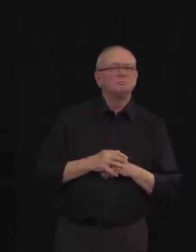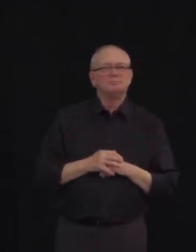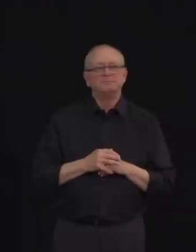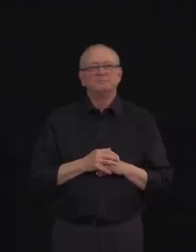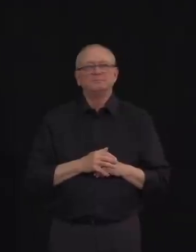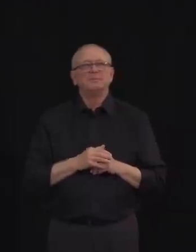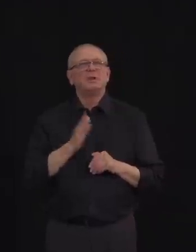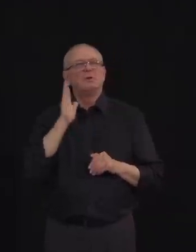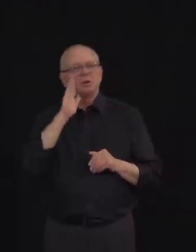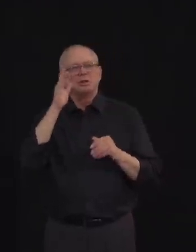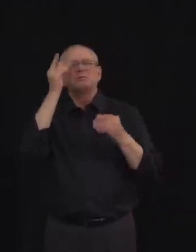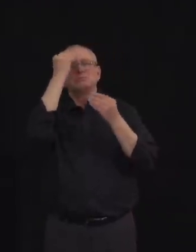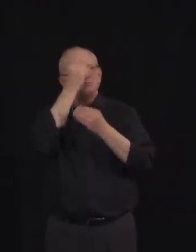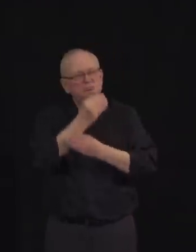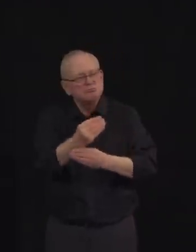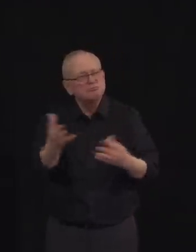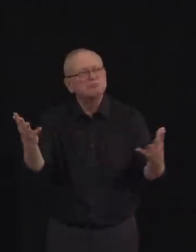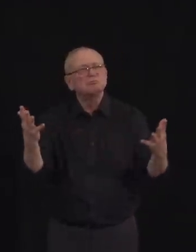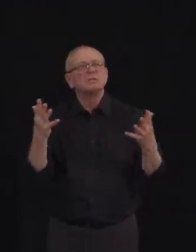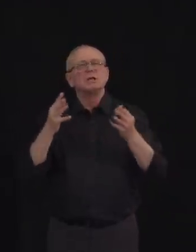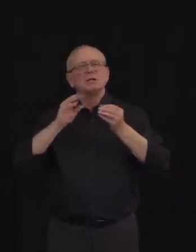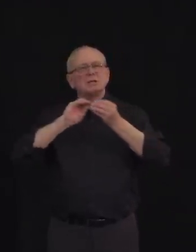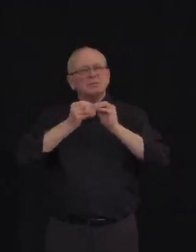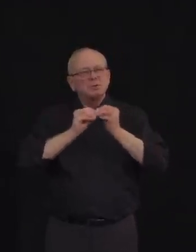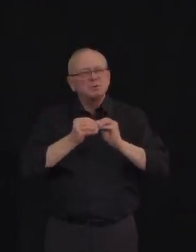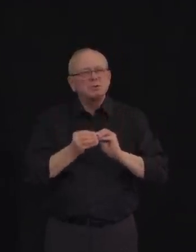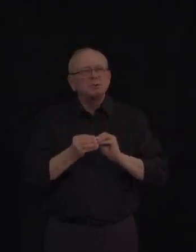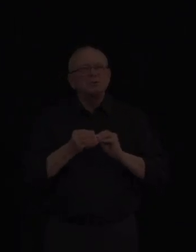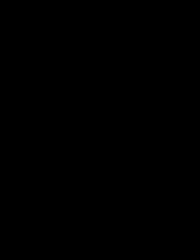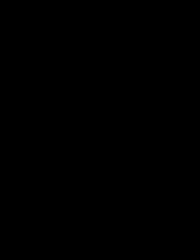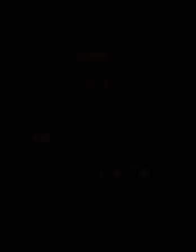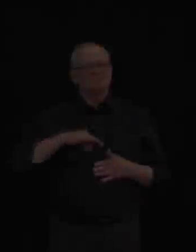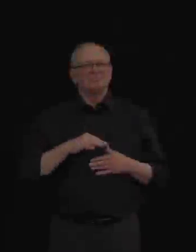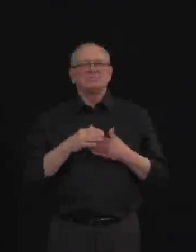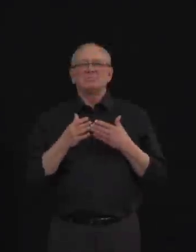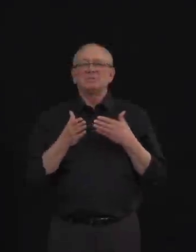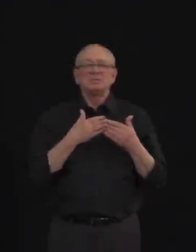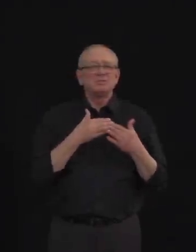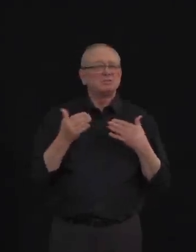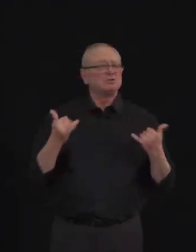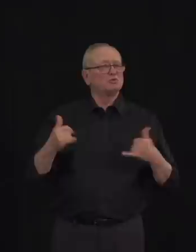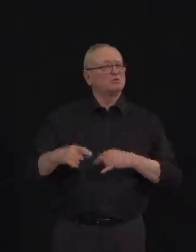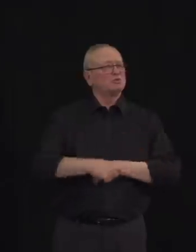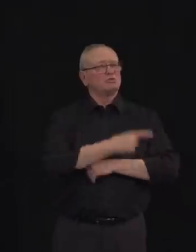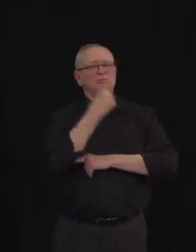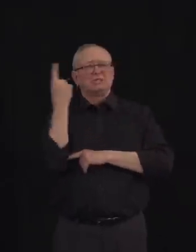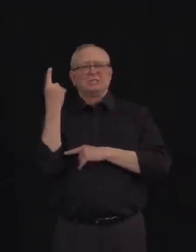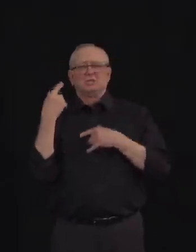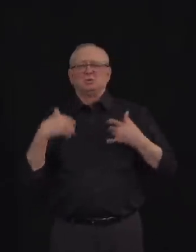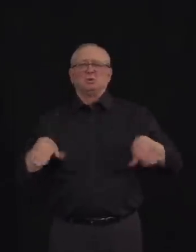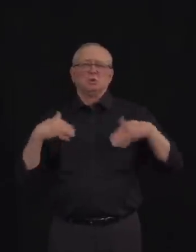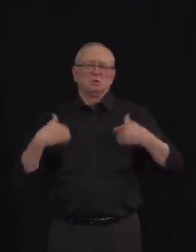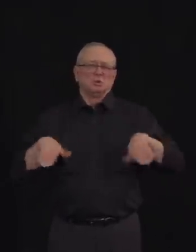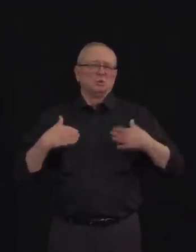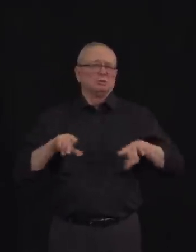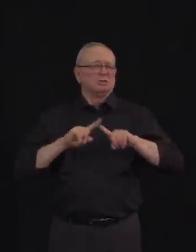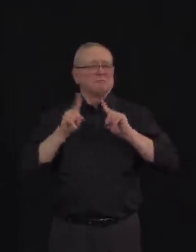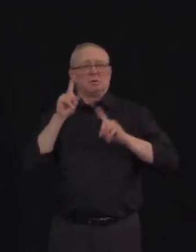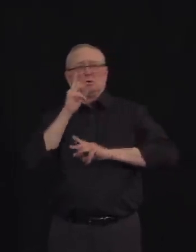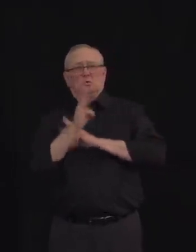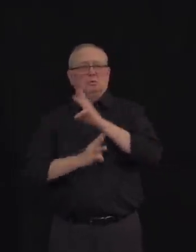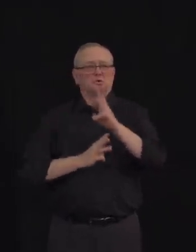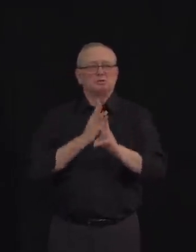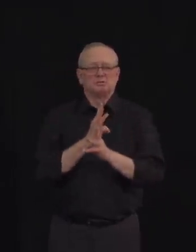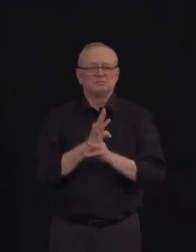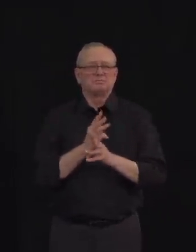us a better picture of the spread over the past several weeks. I want to say thank you to all of you for doing your part to prevent the